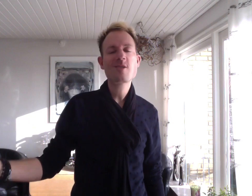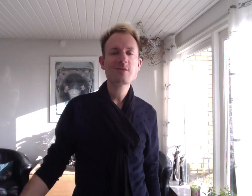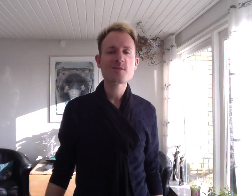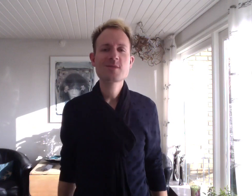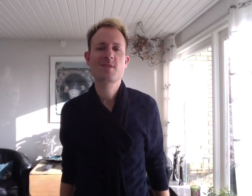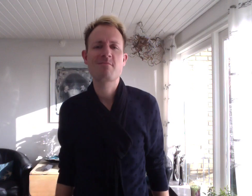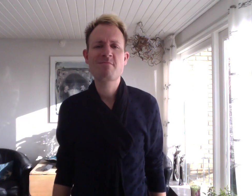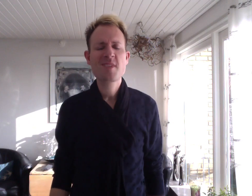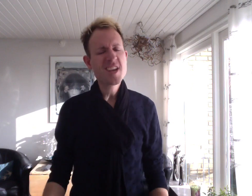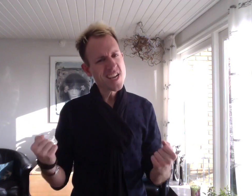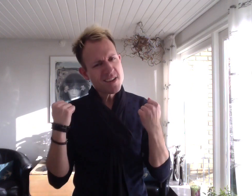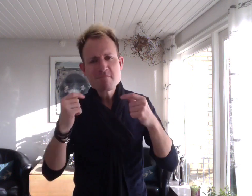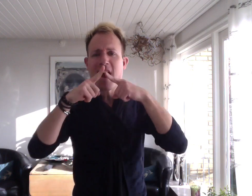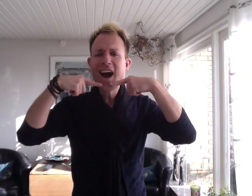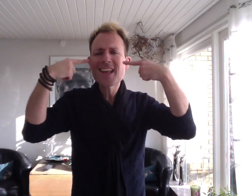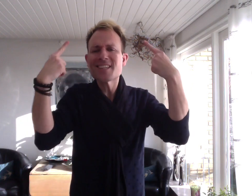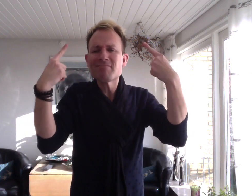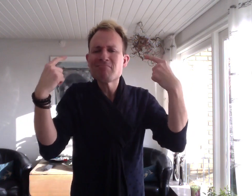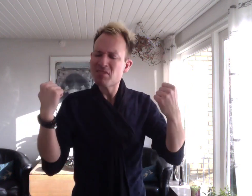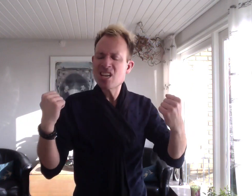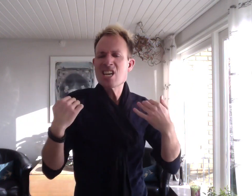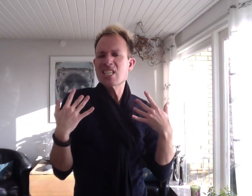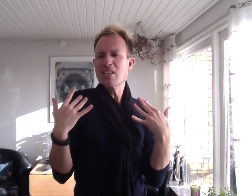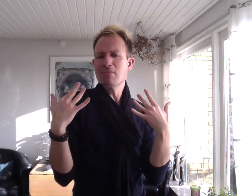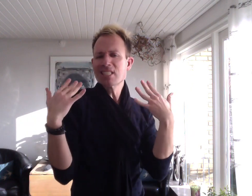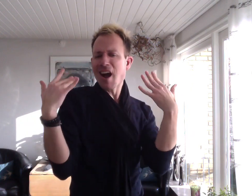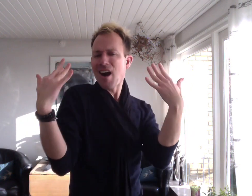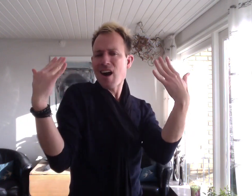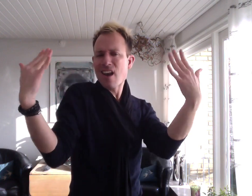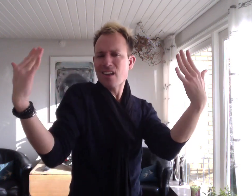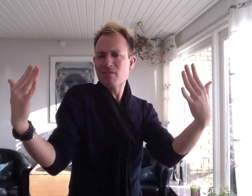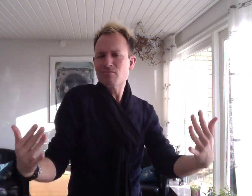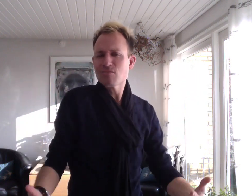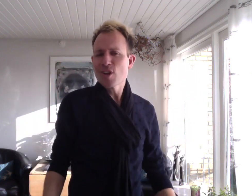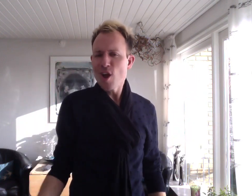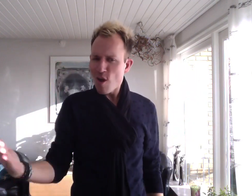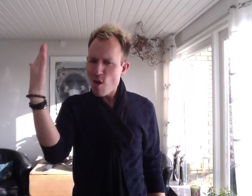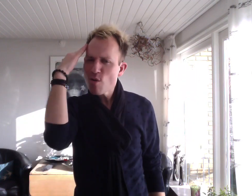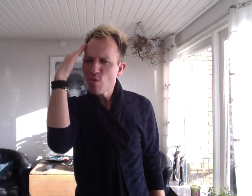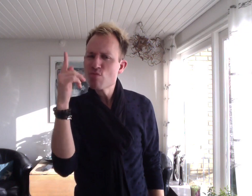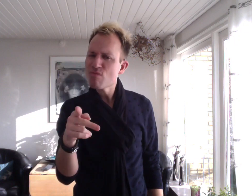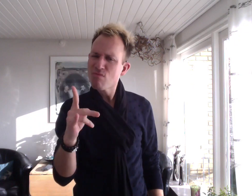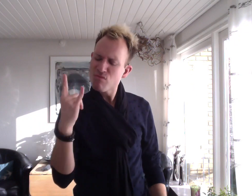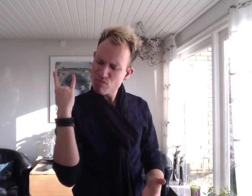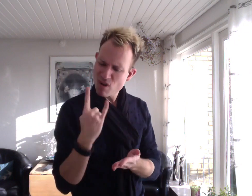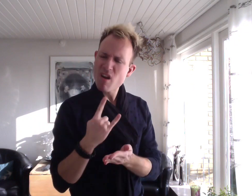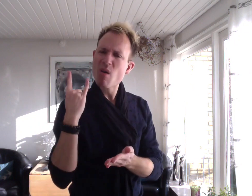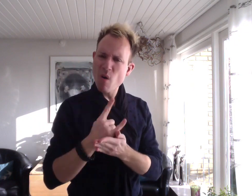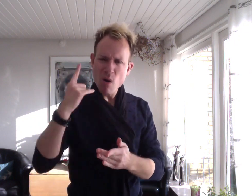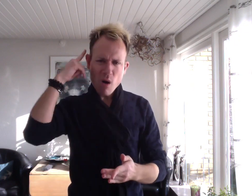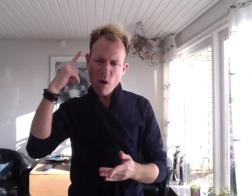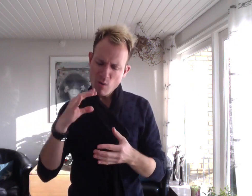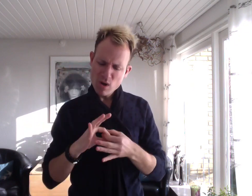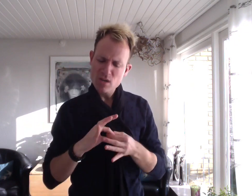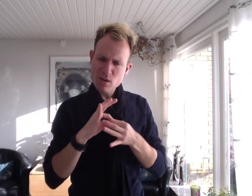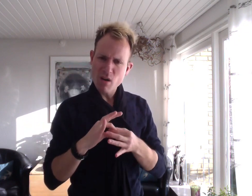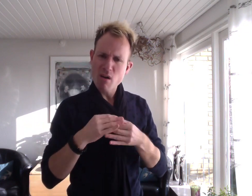Keep smiling, keep shining Knowing you can always count